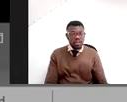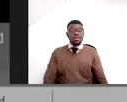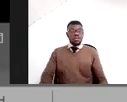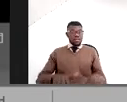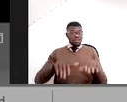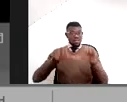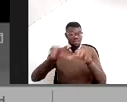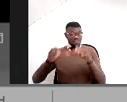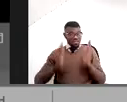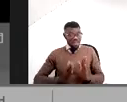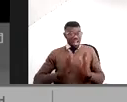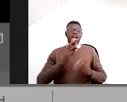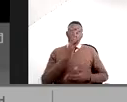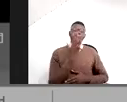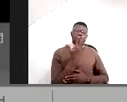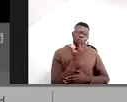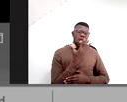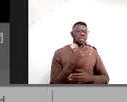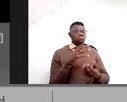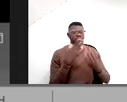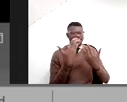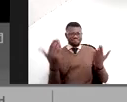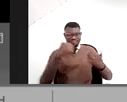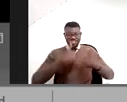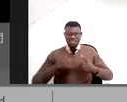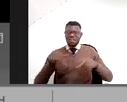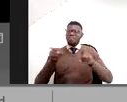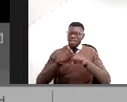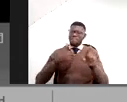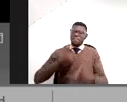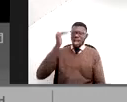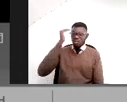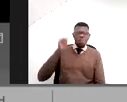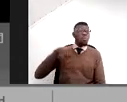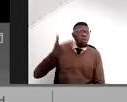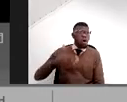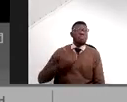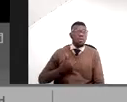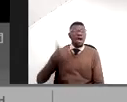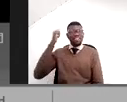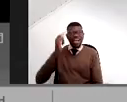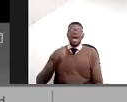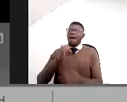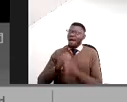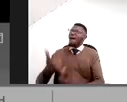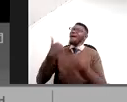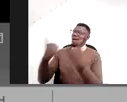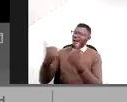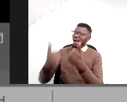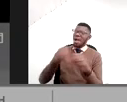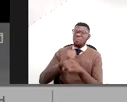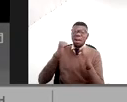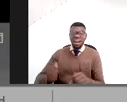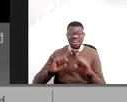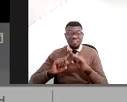farmer, horticultural products. So I know we always think, oh, we are doing everything and we are so hard working, hard hard working not